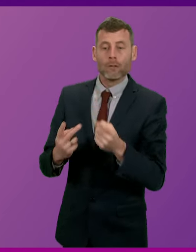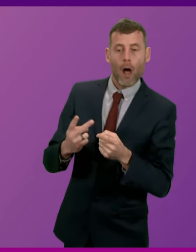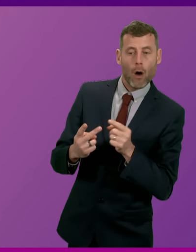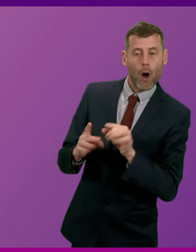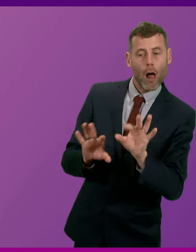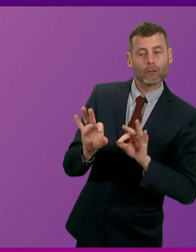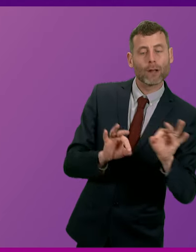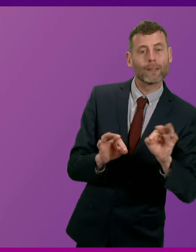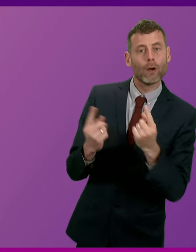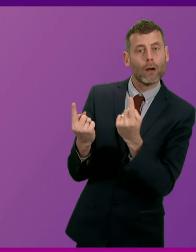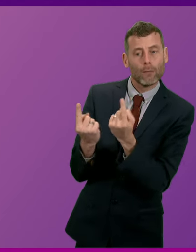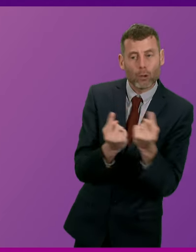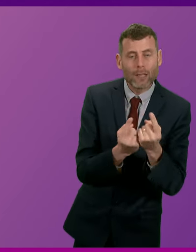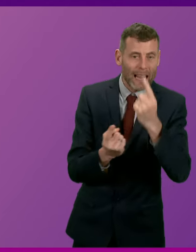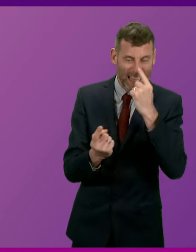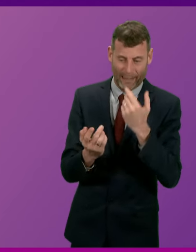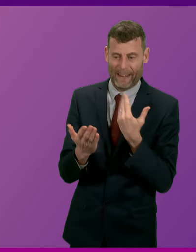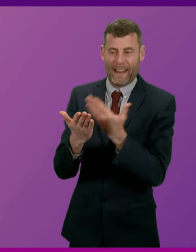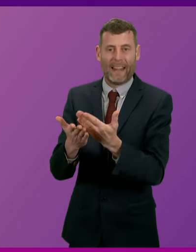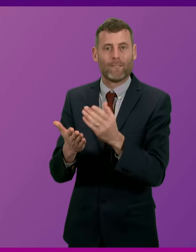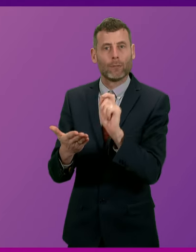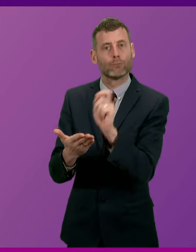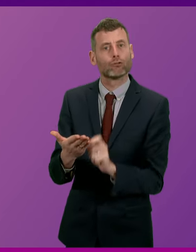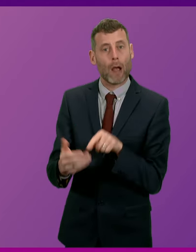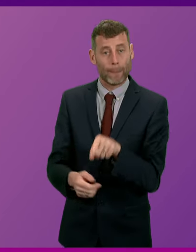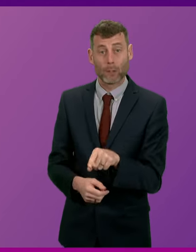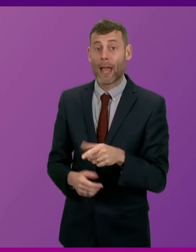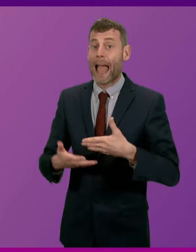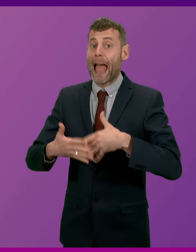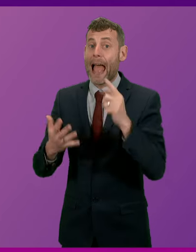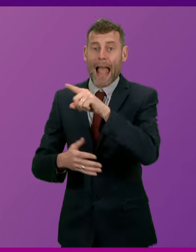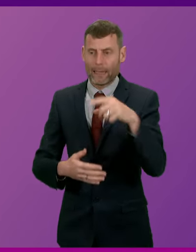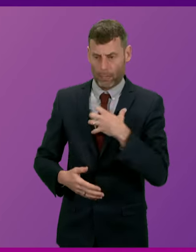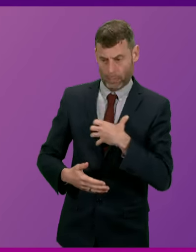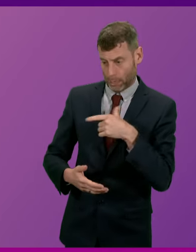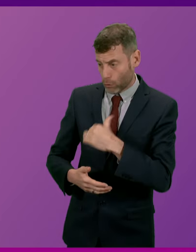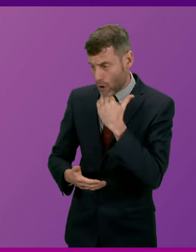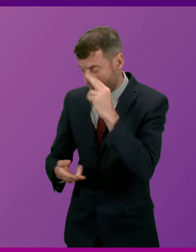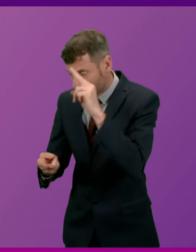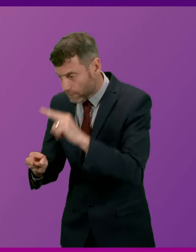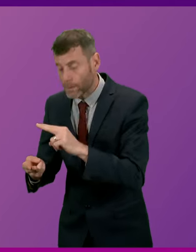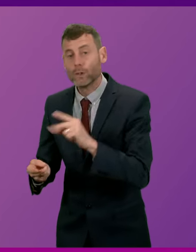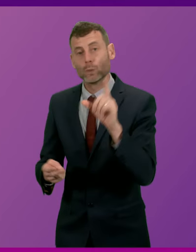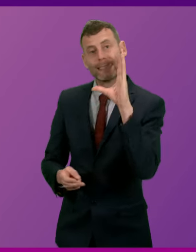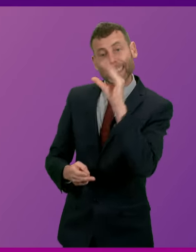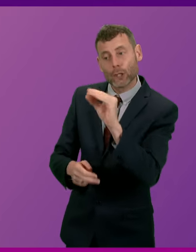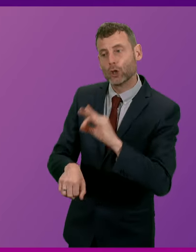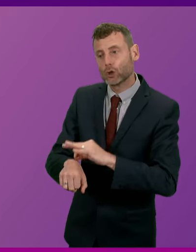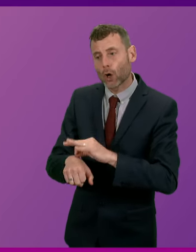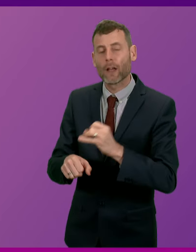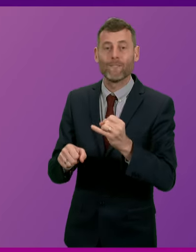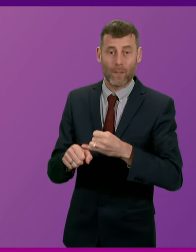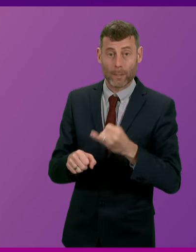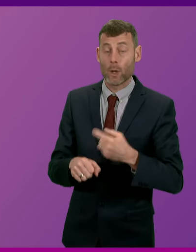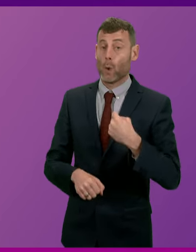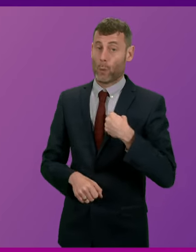encourage anyone experiencing difficulties with shortages to speak to their doctor or pharmacist and we continue to press the UK Government, the industry and health boards